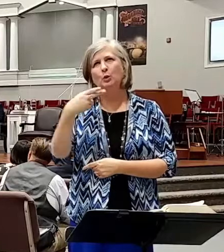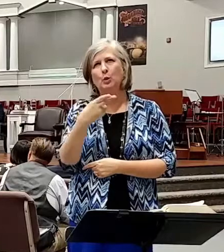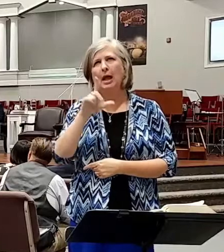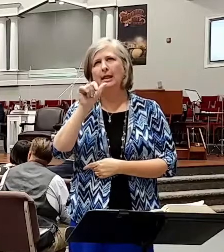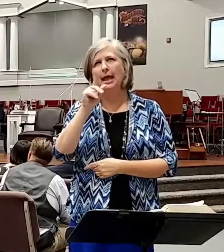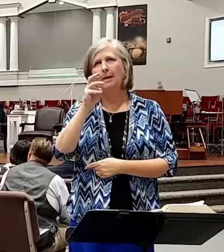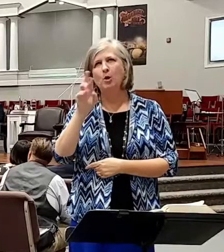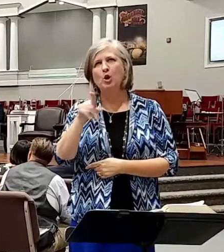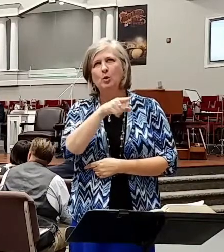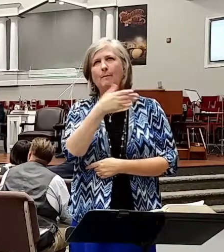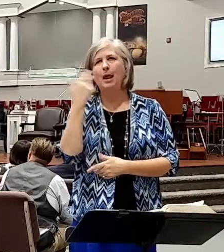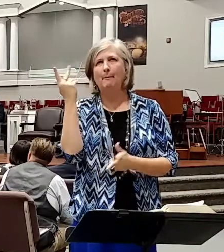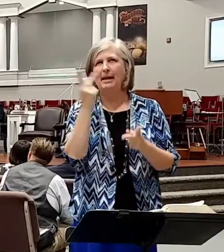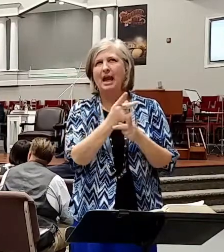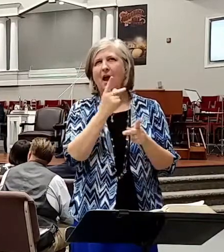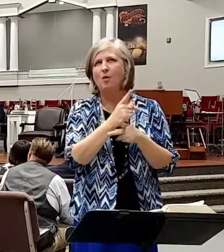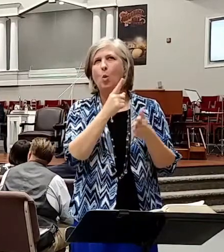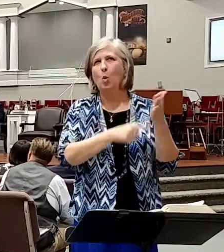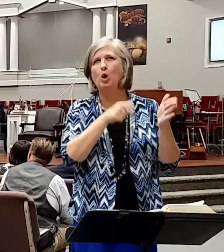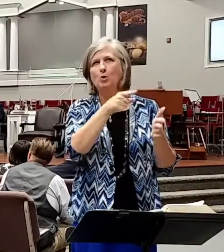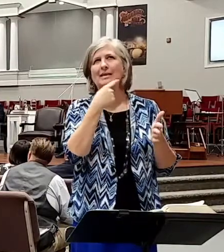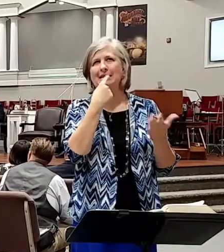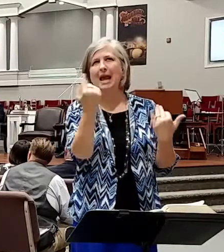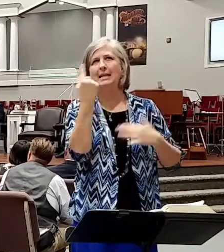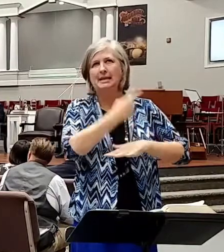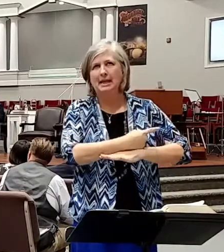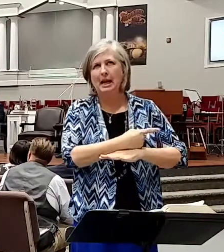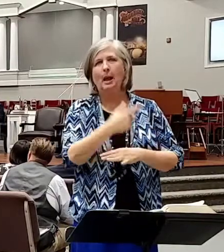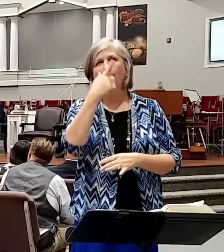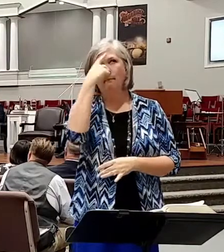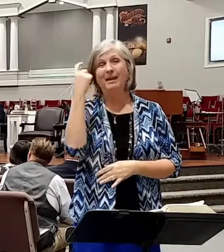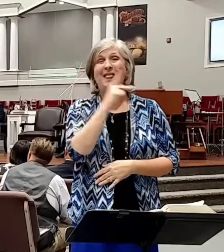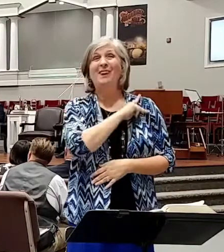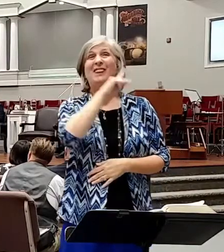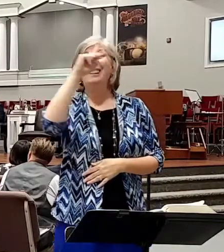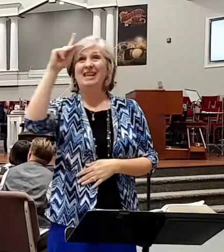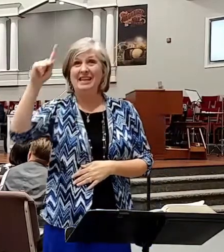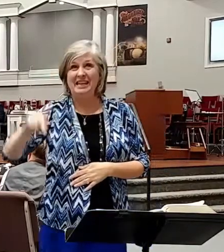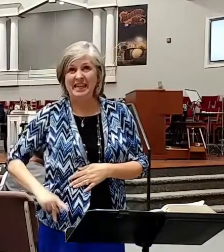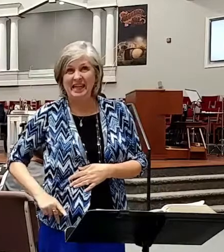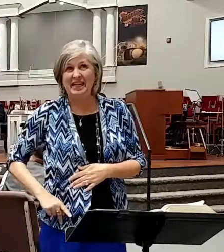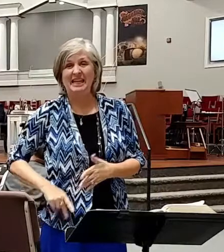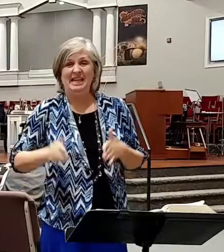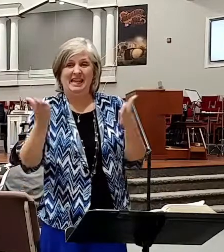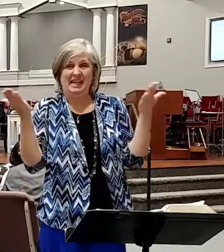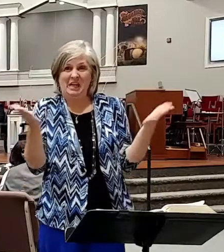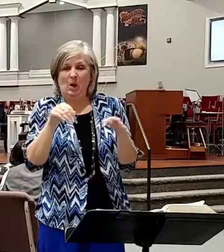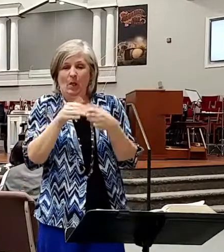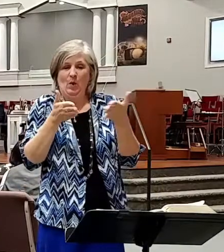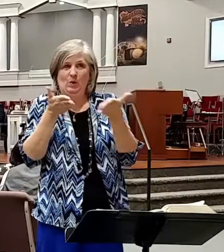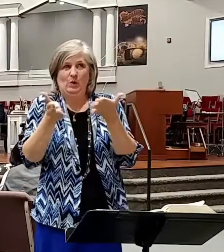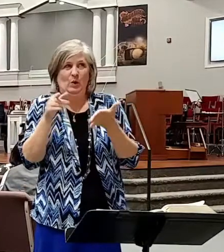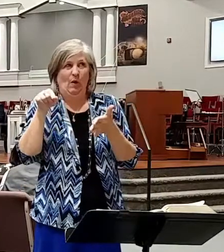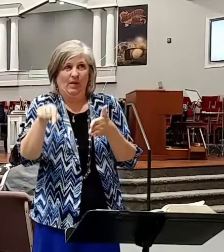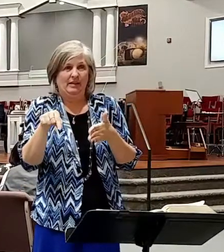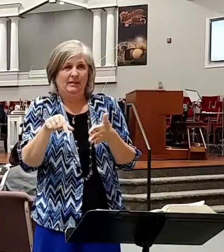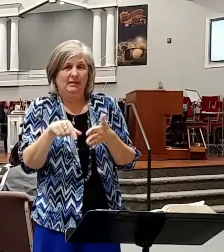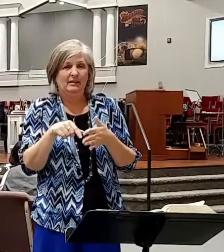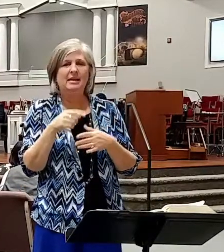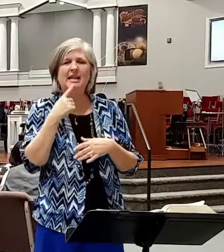be careful what you say today because the king is in the service and he said after a few moments he